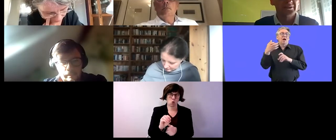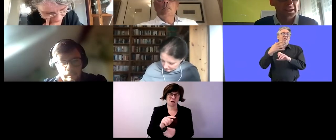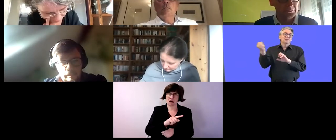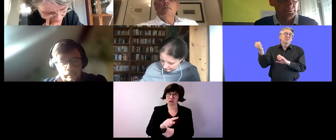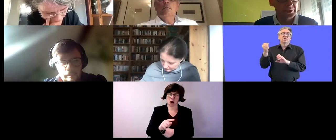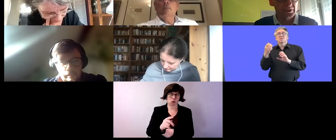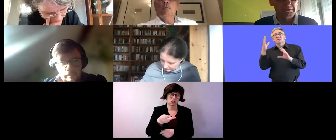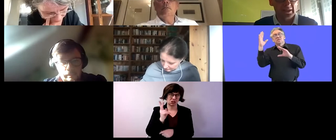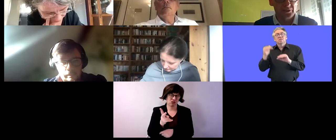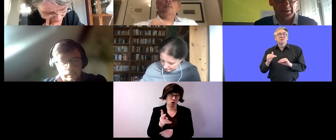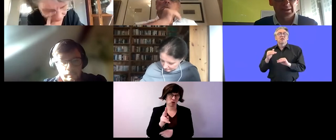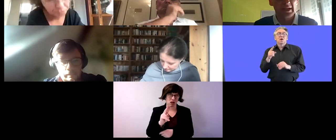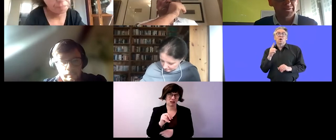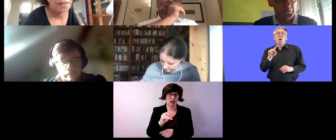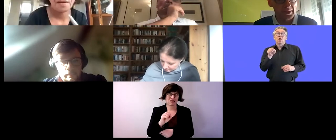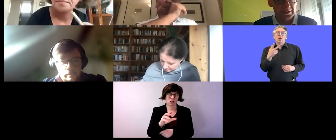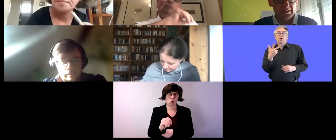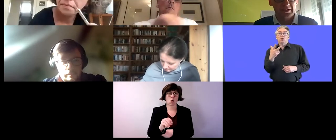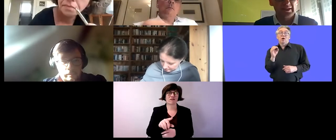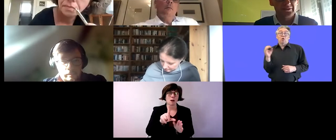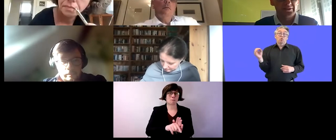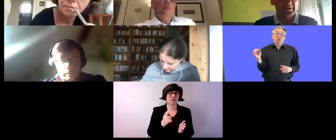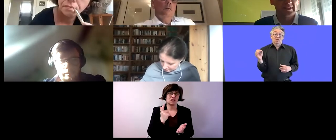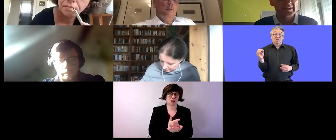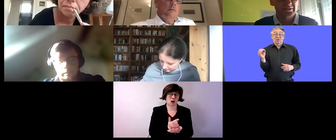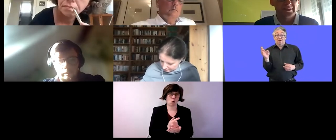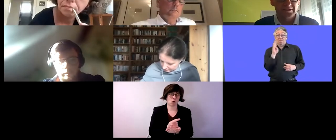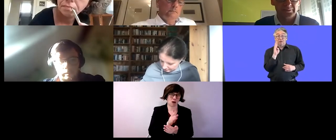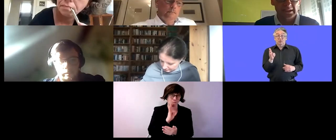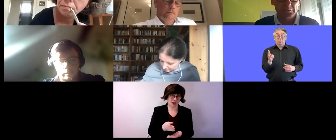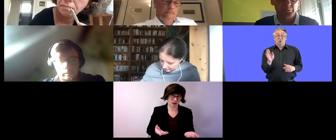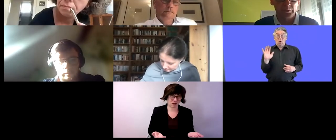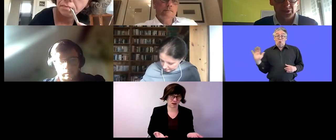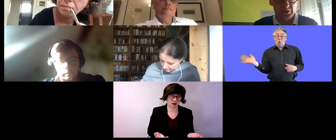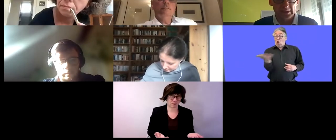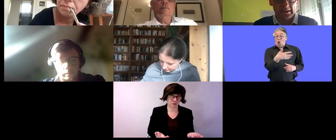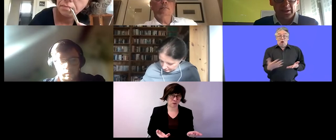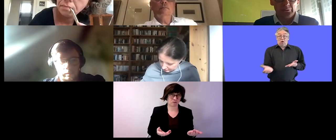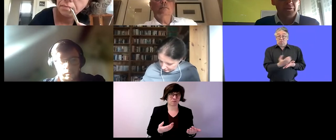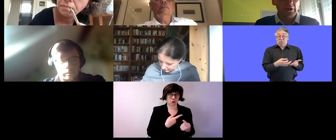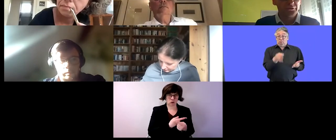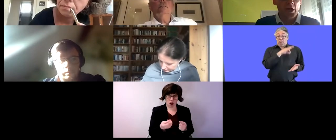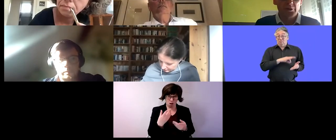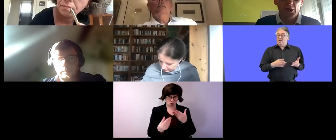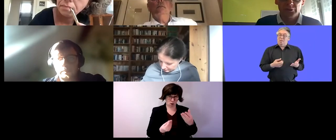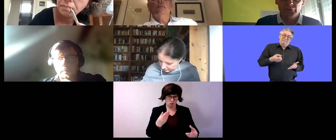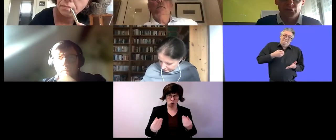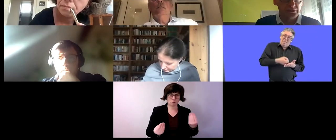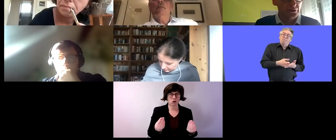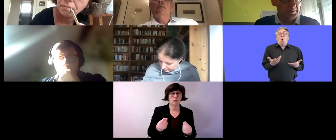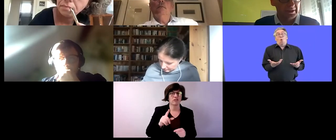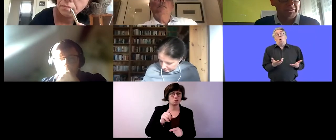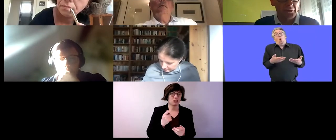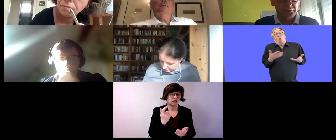that's the minimum wage in belgium and everyone gets at least this minimum wage we have also our own